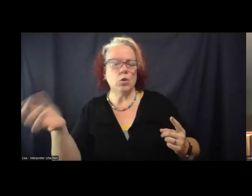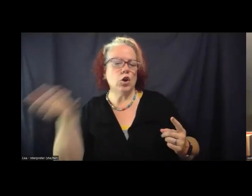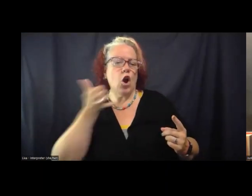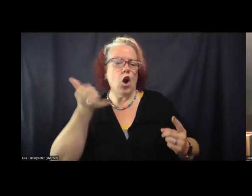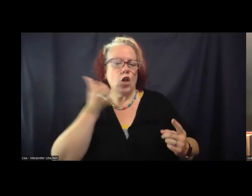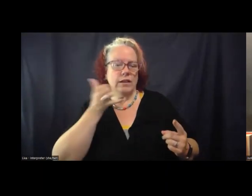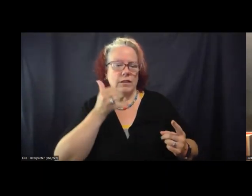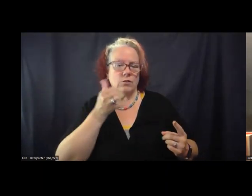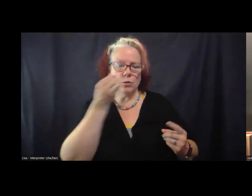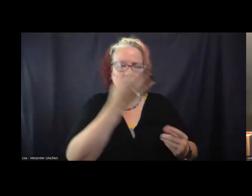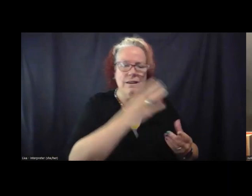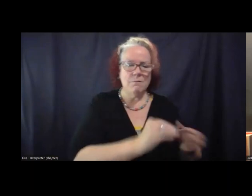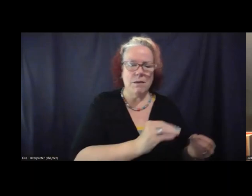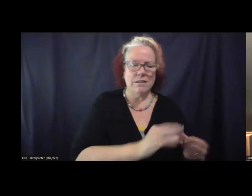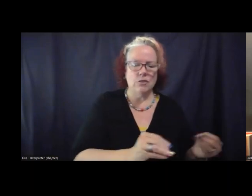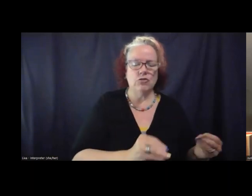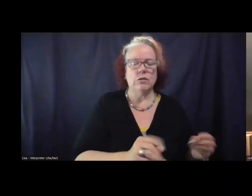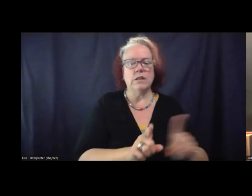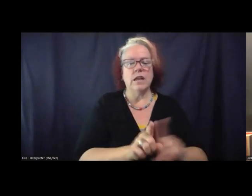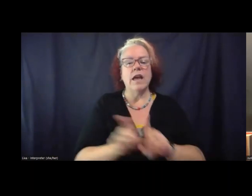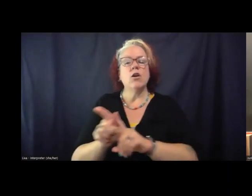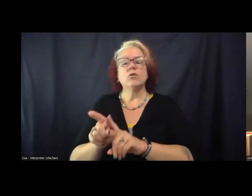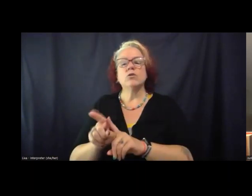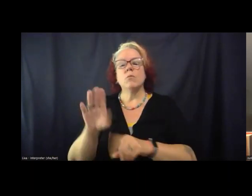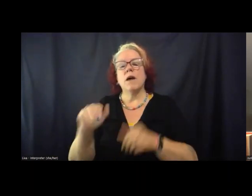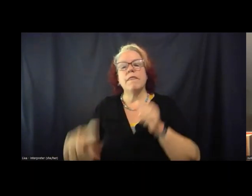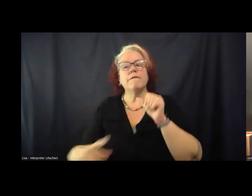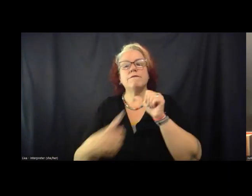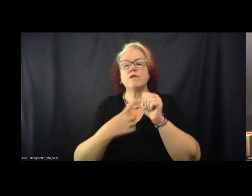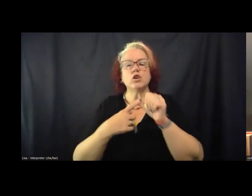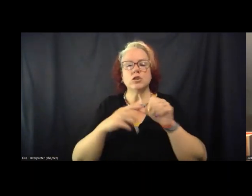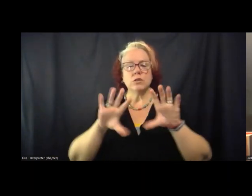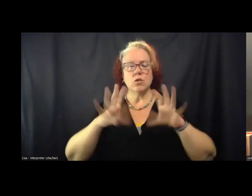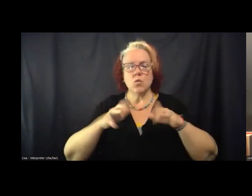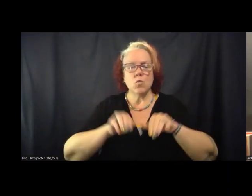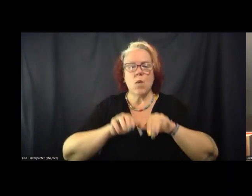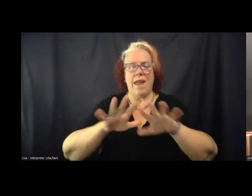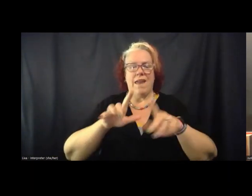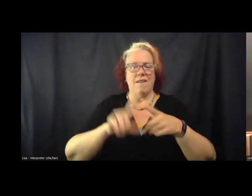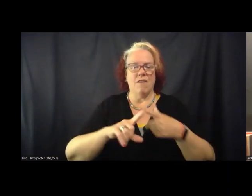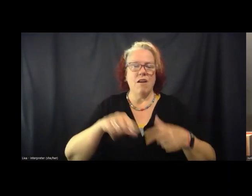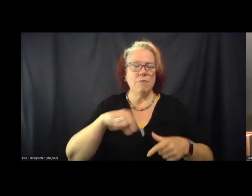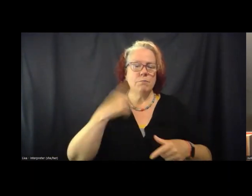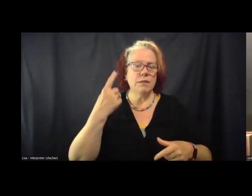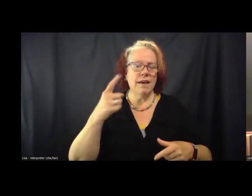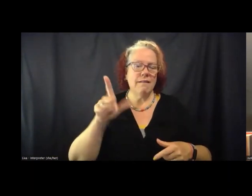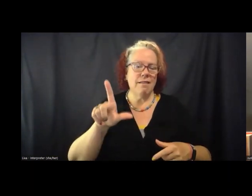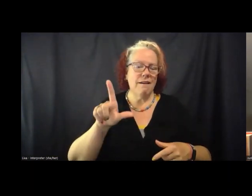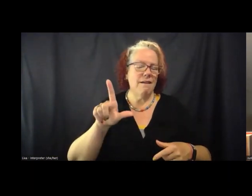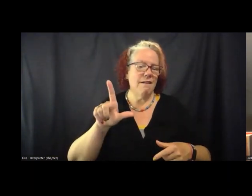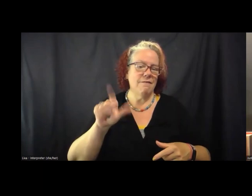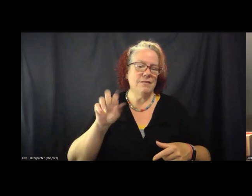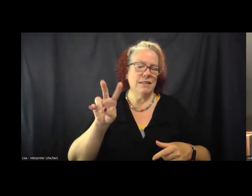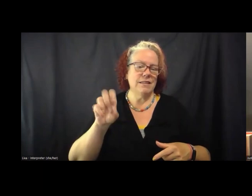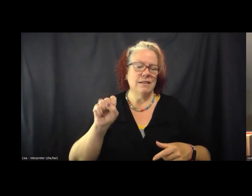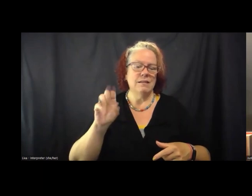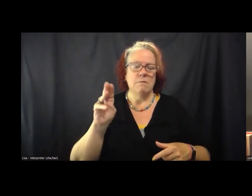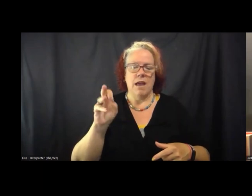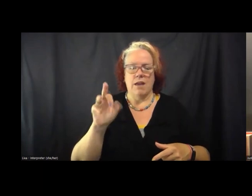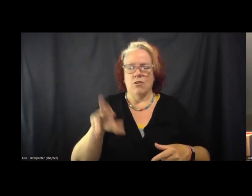and also by sort of the first wave of Black Lives Matter protests. Again, we're talking about 2014, 15, 16.